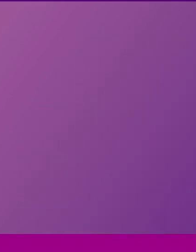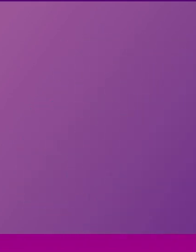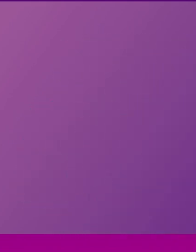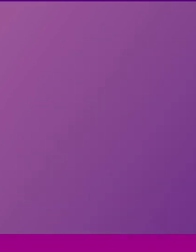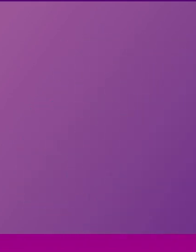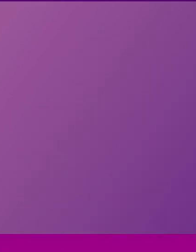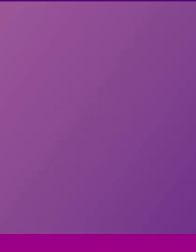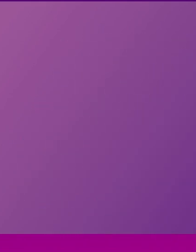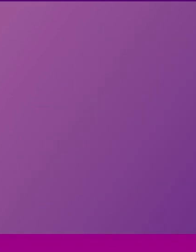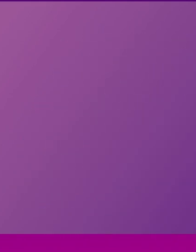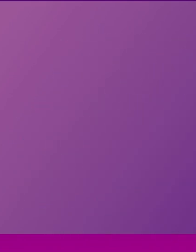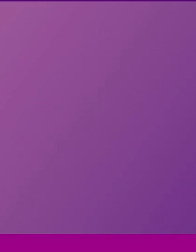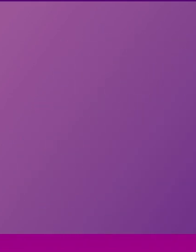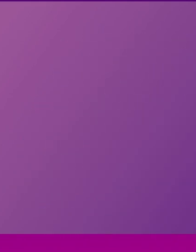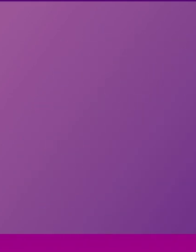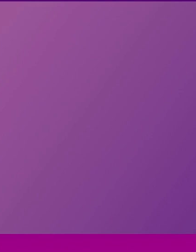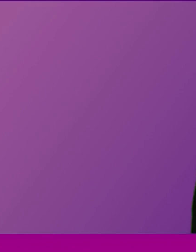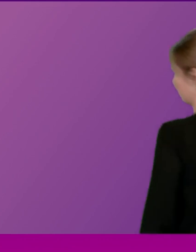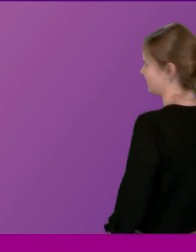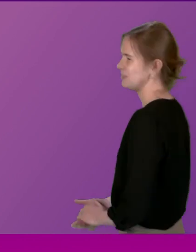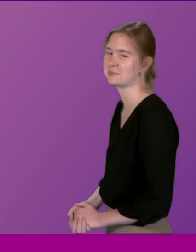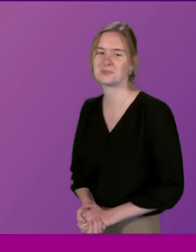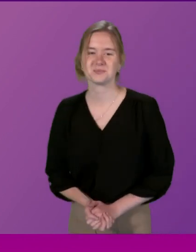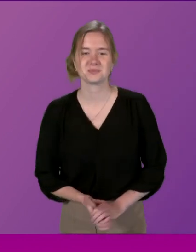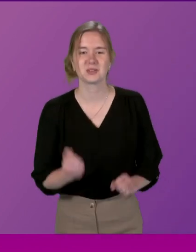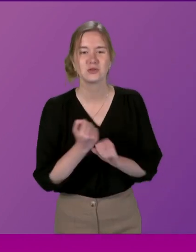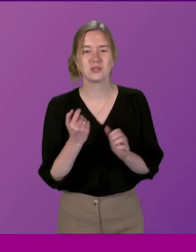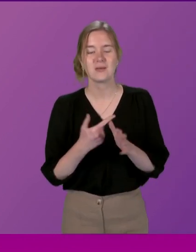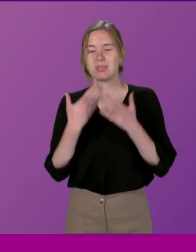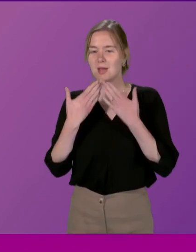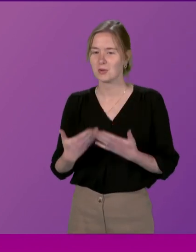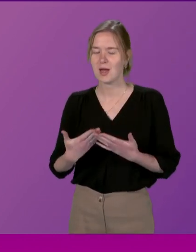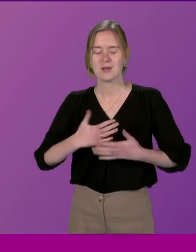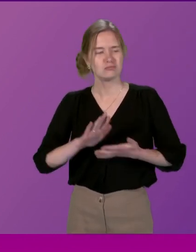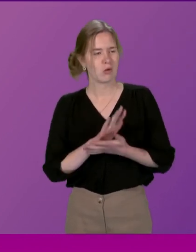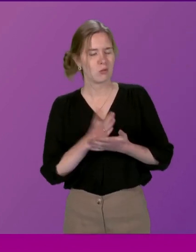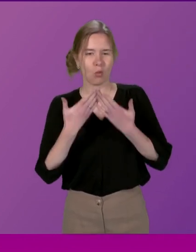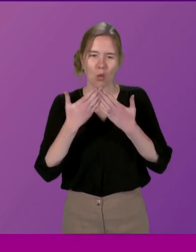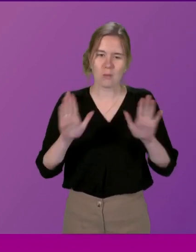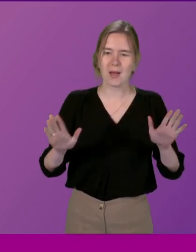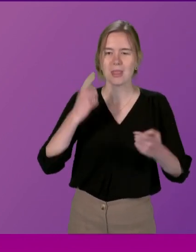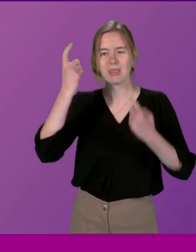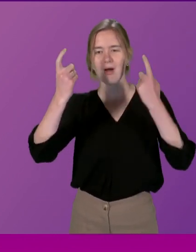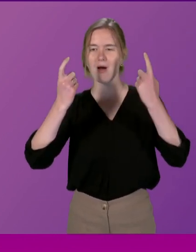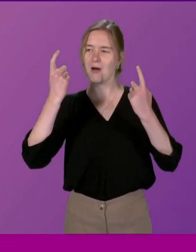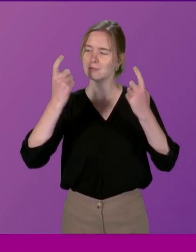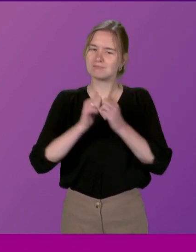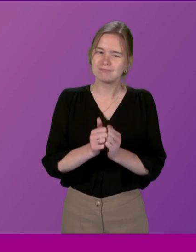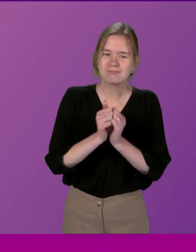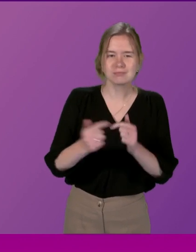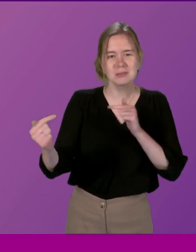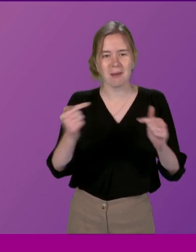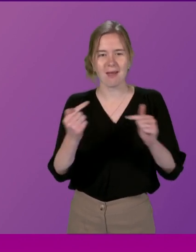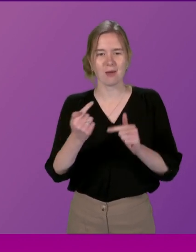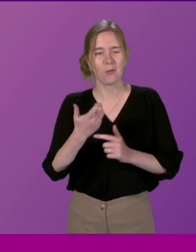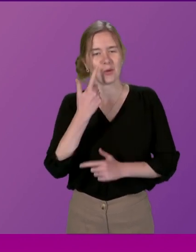Thank you, presiding officer Can I say I've really enjoyed this very open and thoughtful debate If only we could maybe do that more often